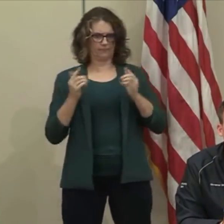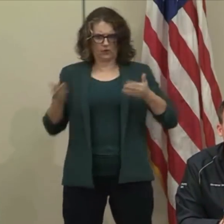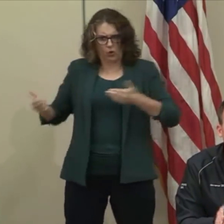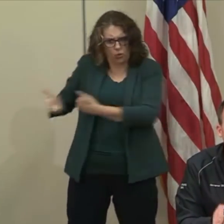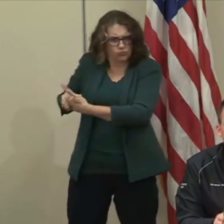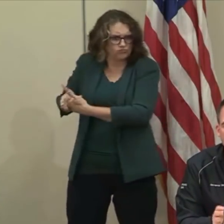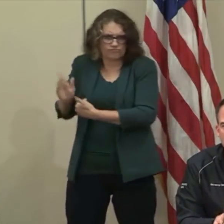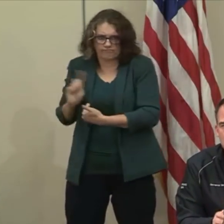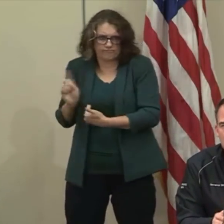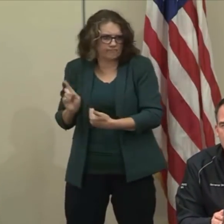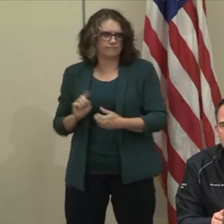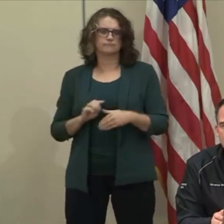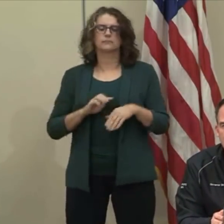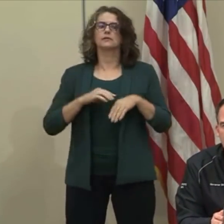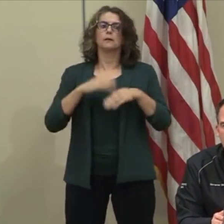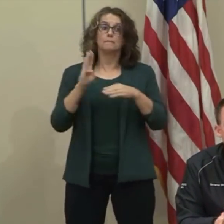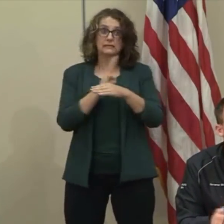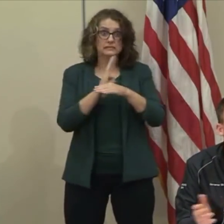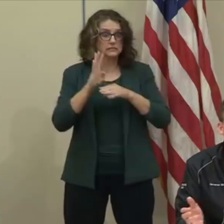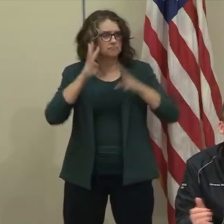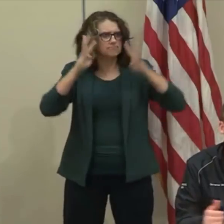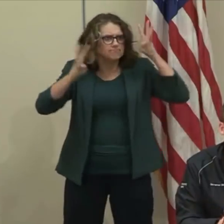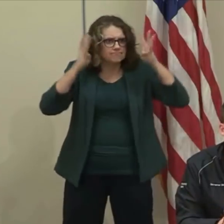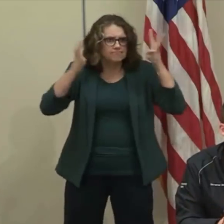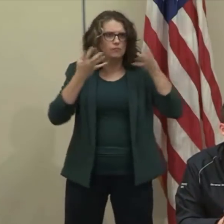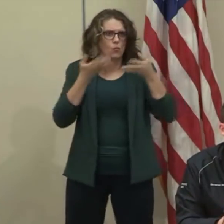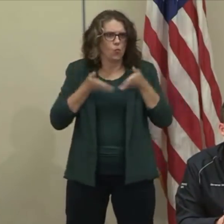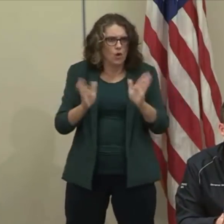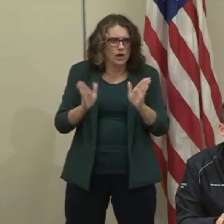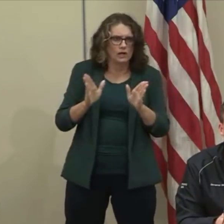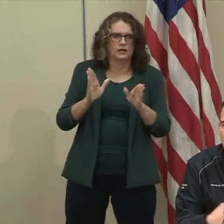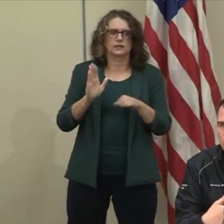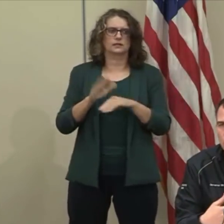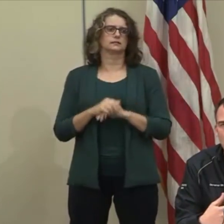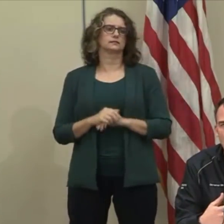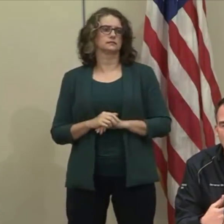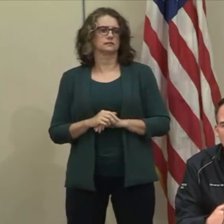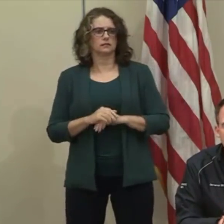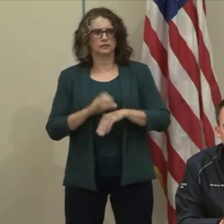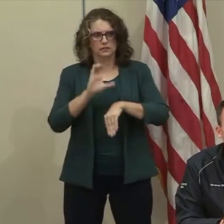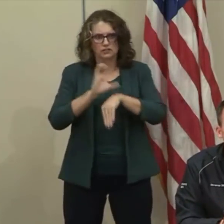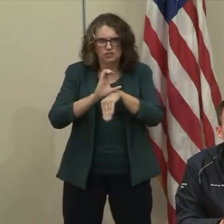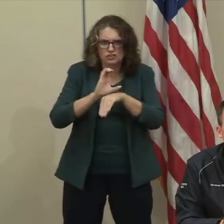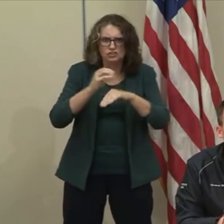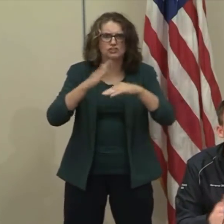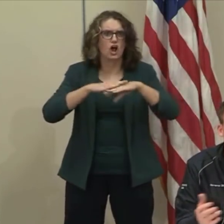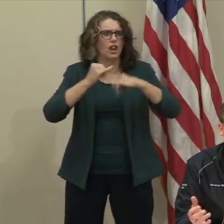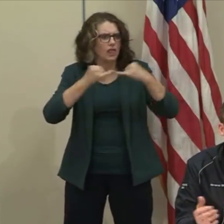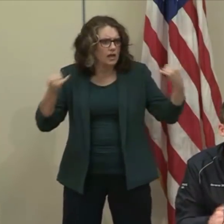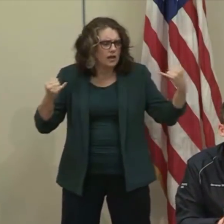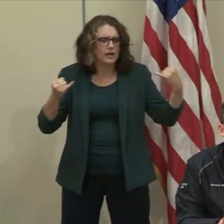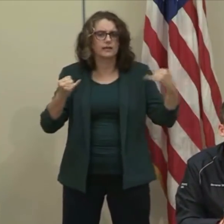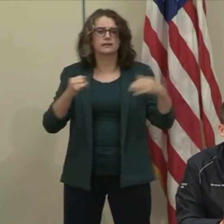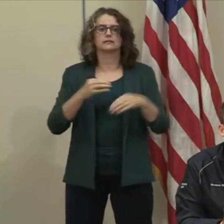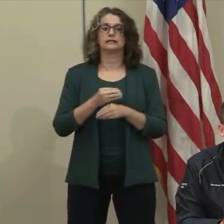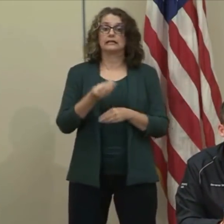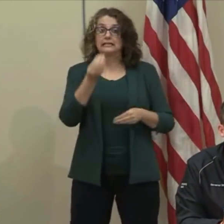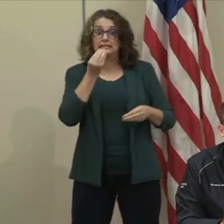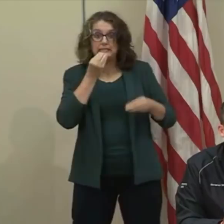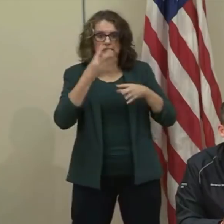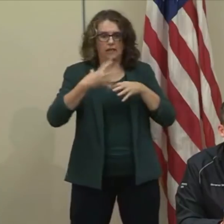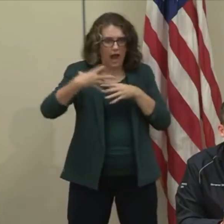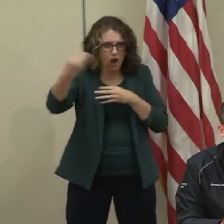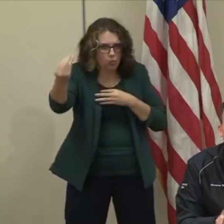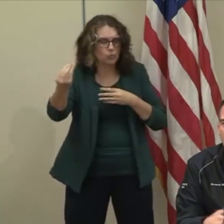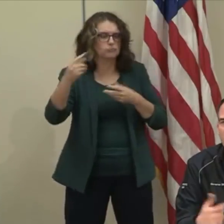our state. They're doing a really good job. Churches are mobilizing, church online, businesses are continuing to